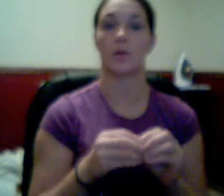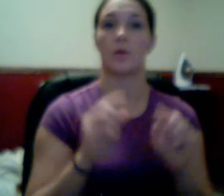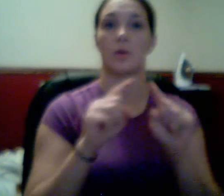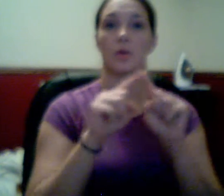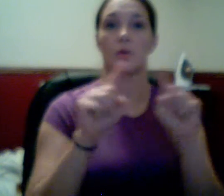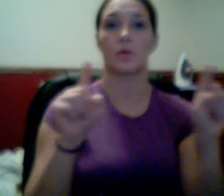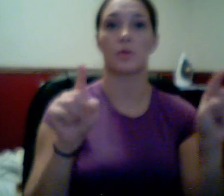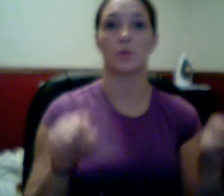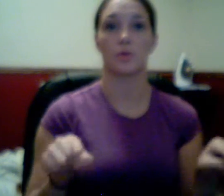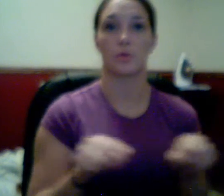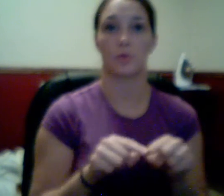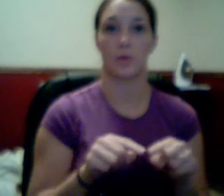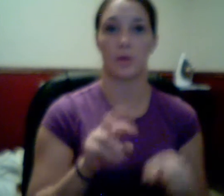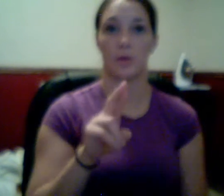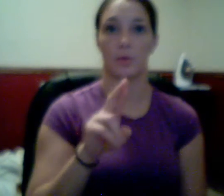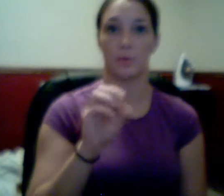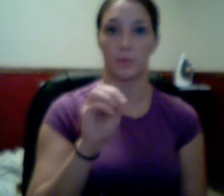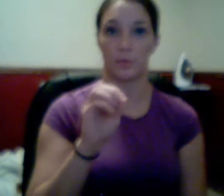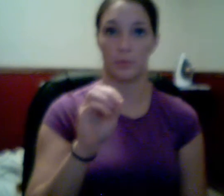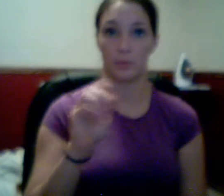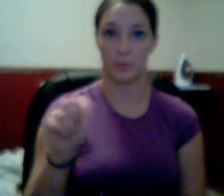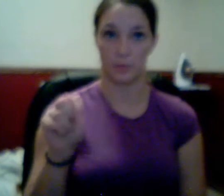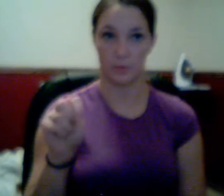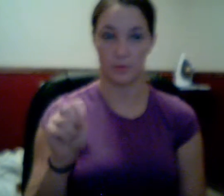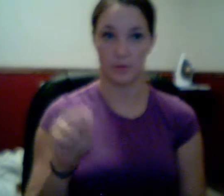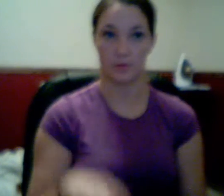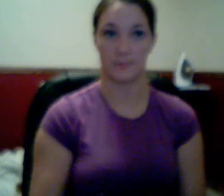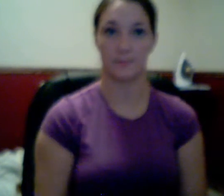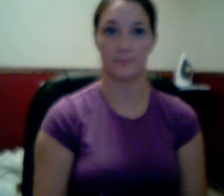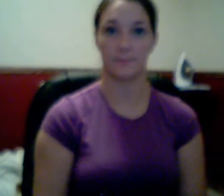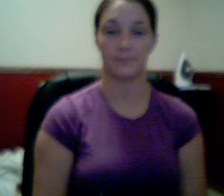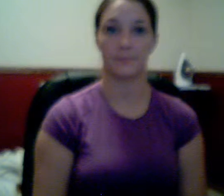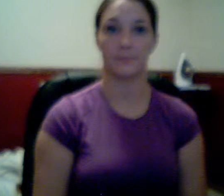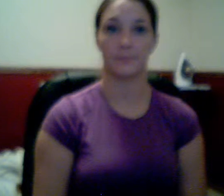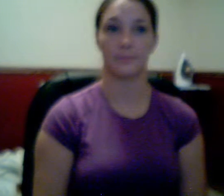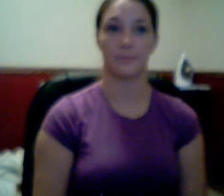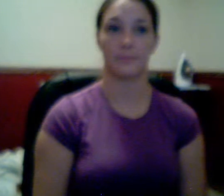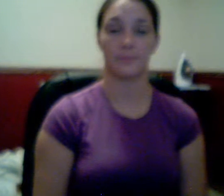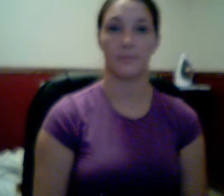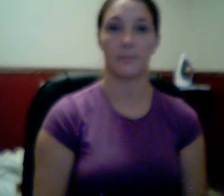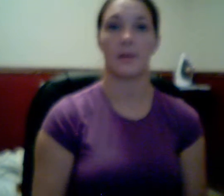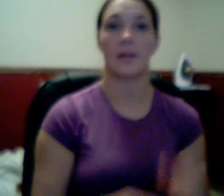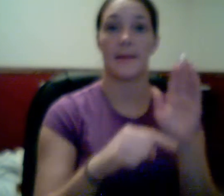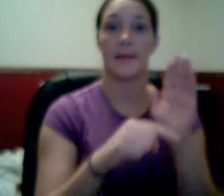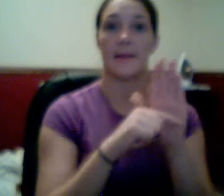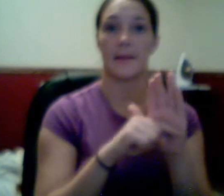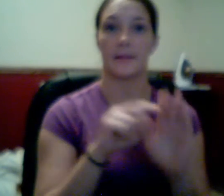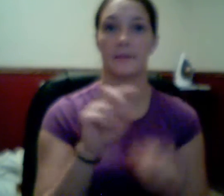the square root of negative 2. For example.